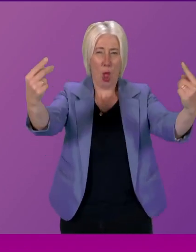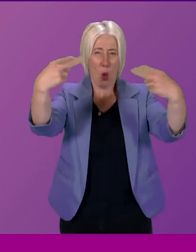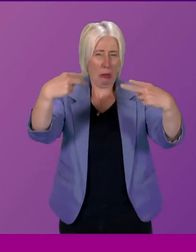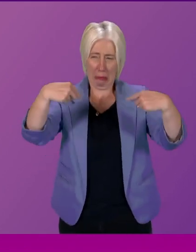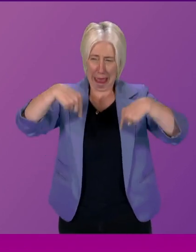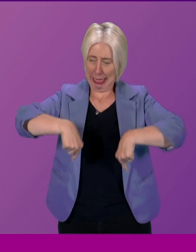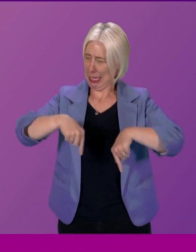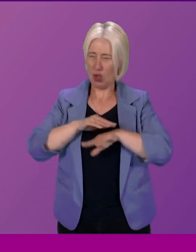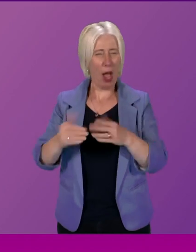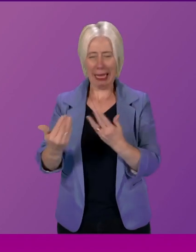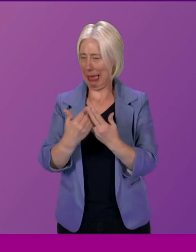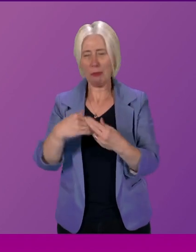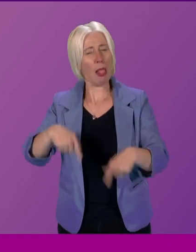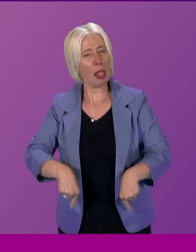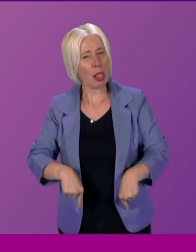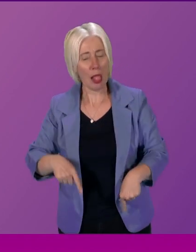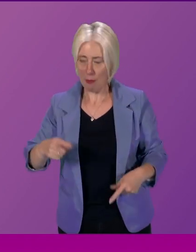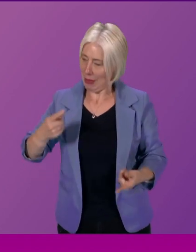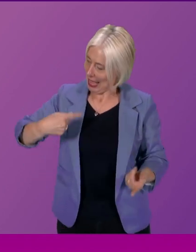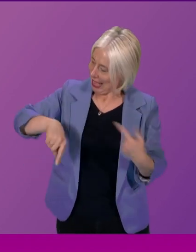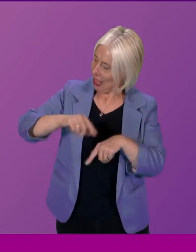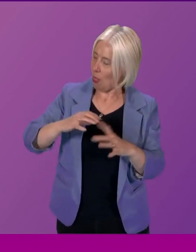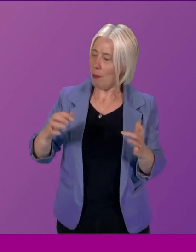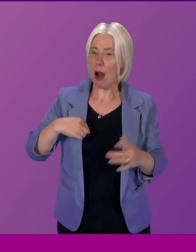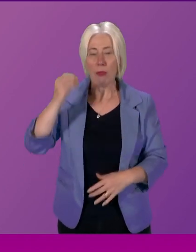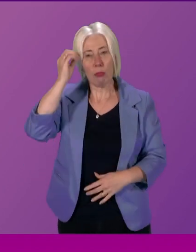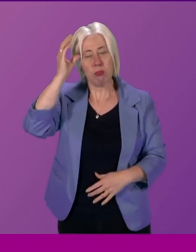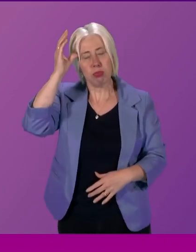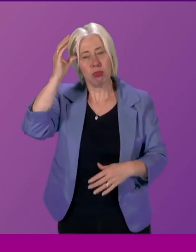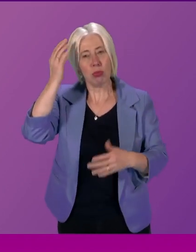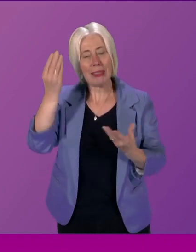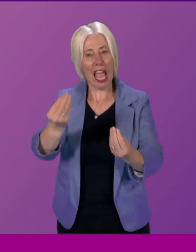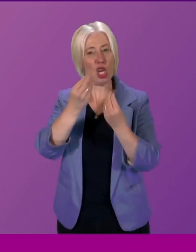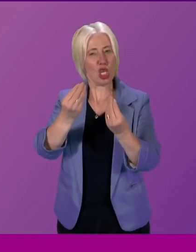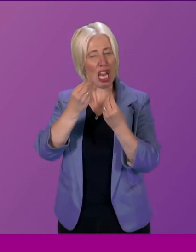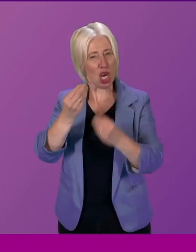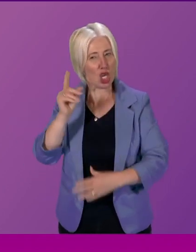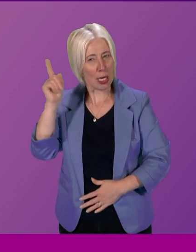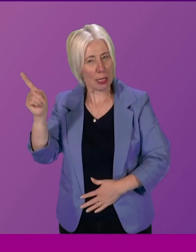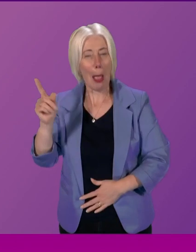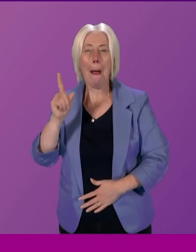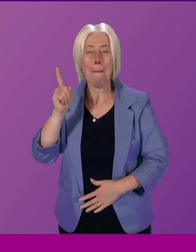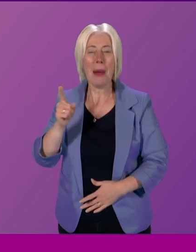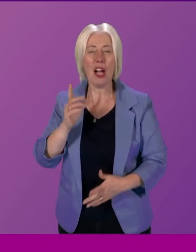many of us here are well educated but how often do we stop to consciously consider how our